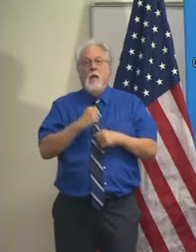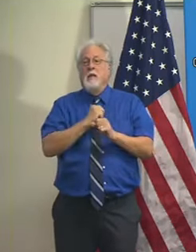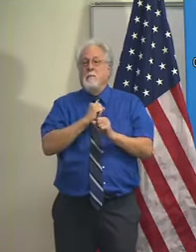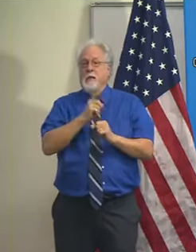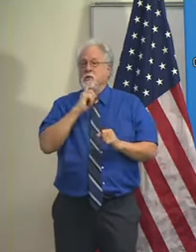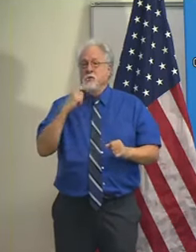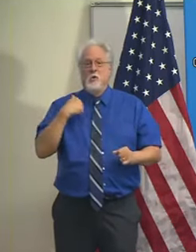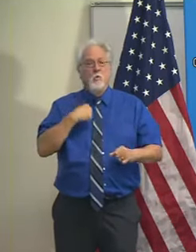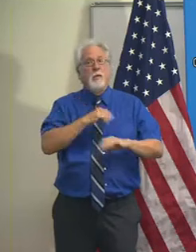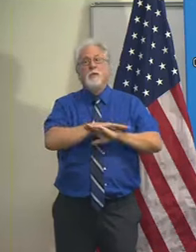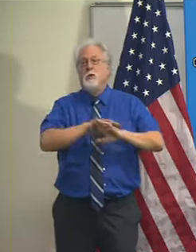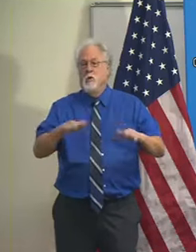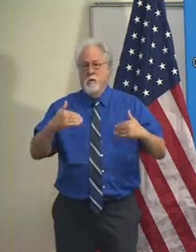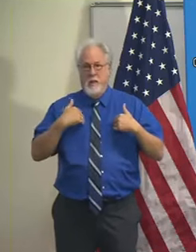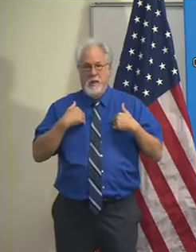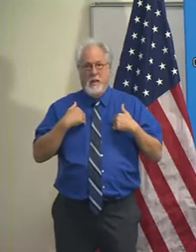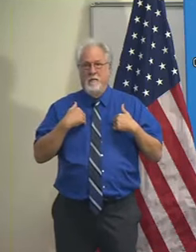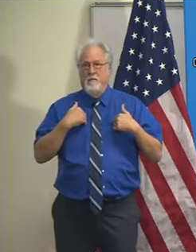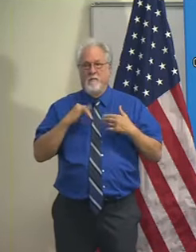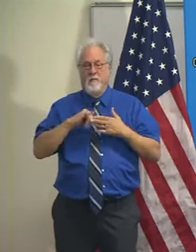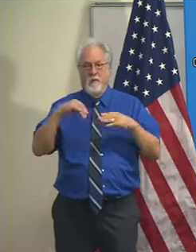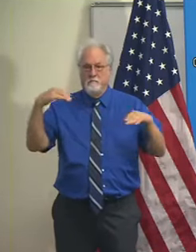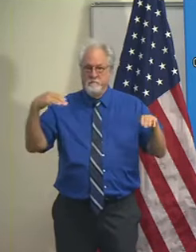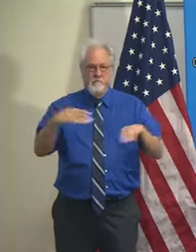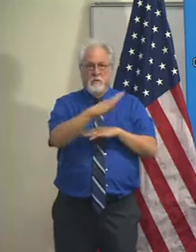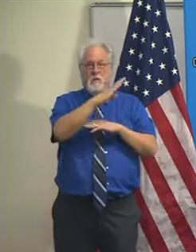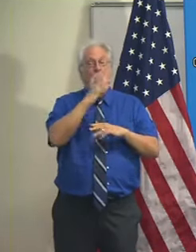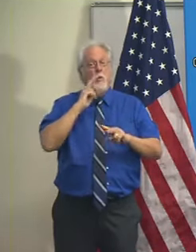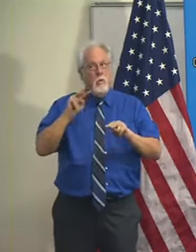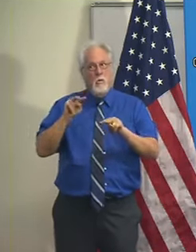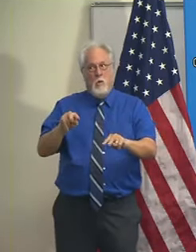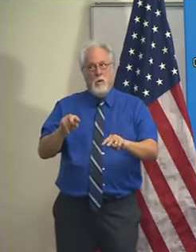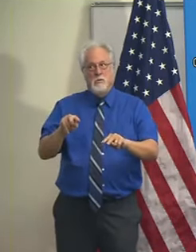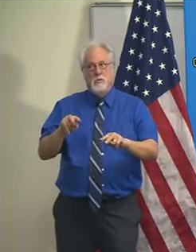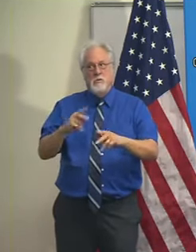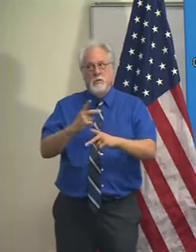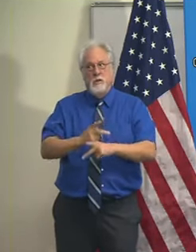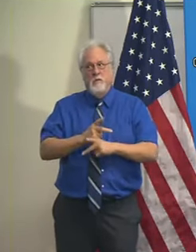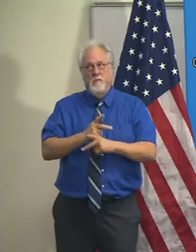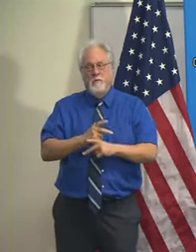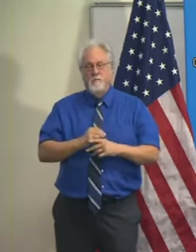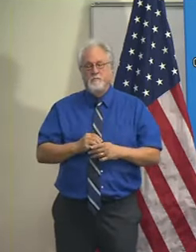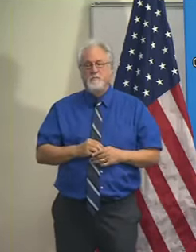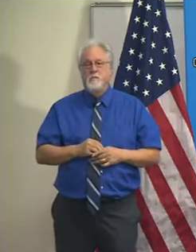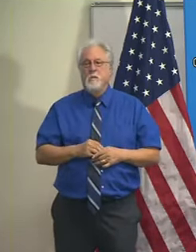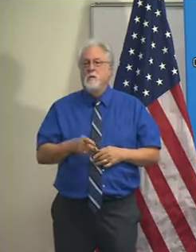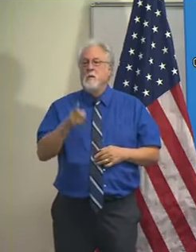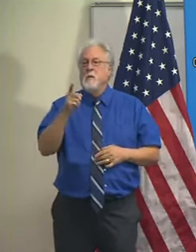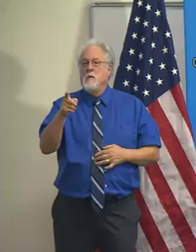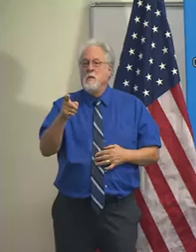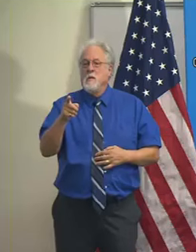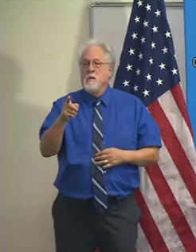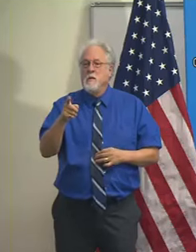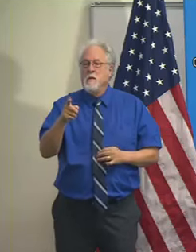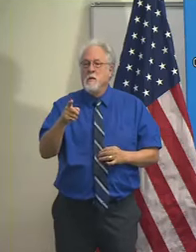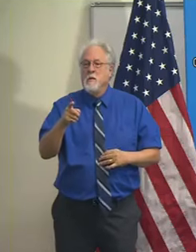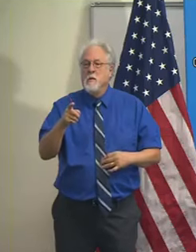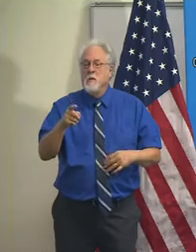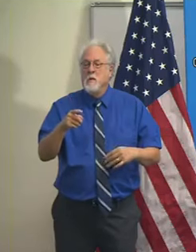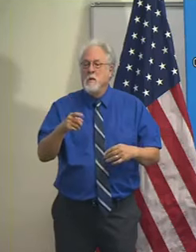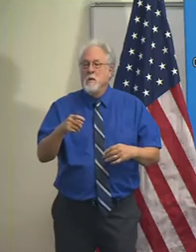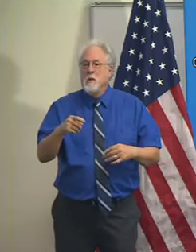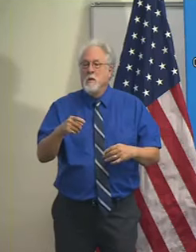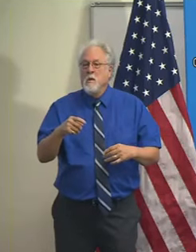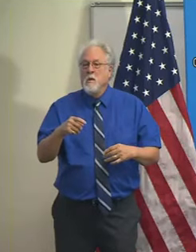sure that we don't have that that big spike. And we will be watching very, very carefully. Yes, sir. Is there some scenario